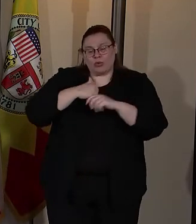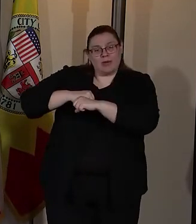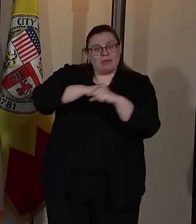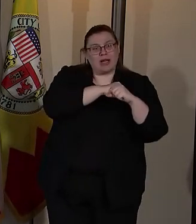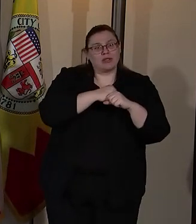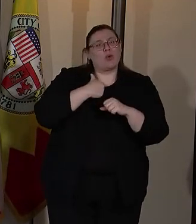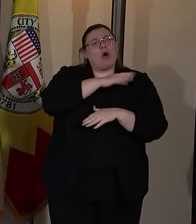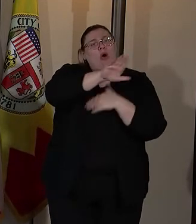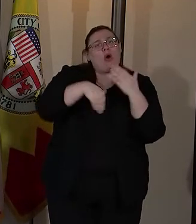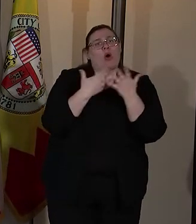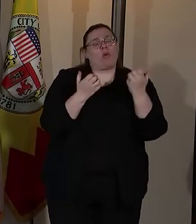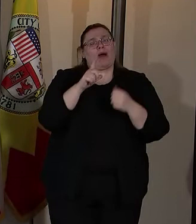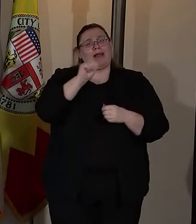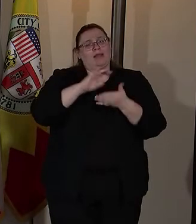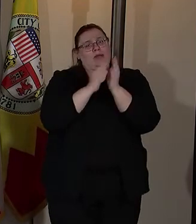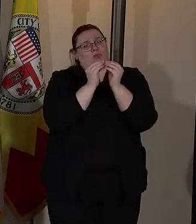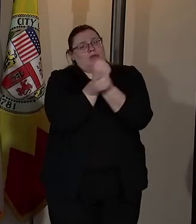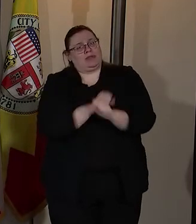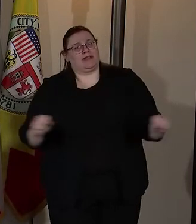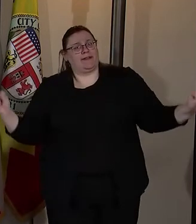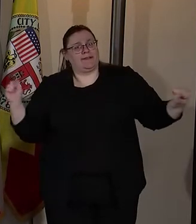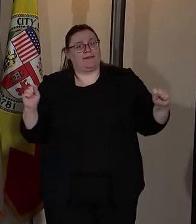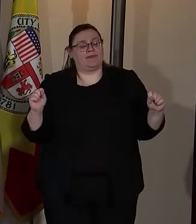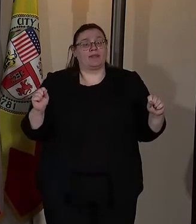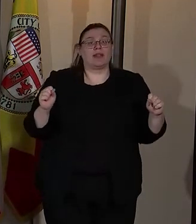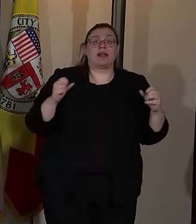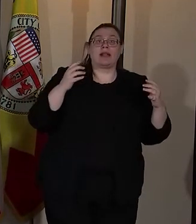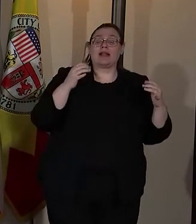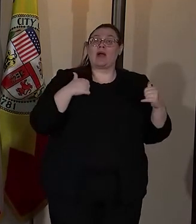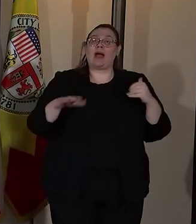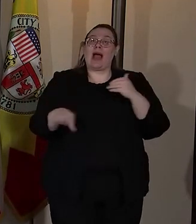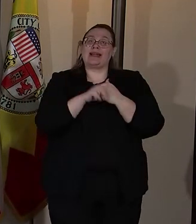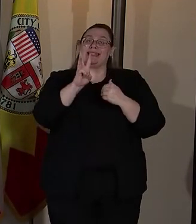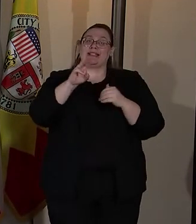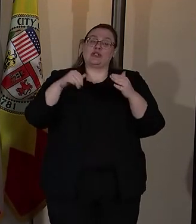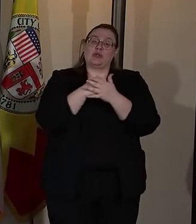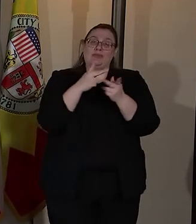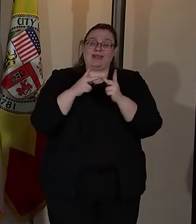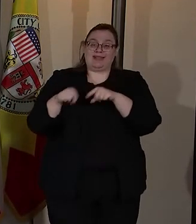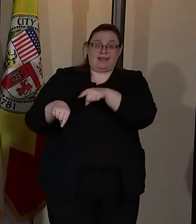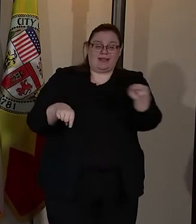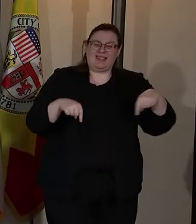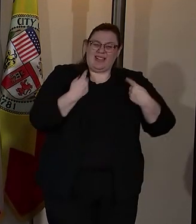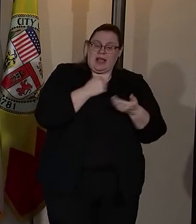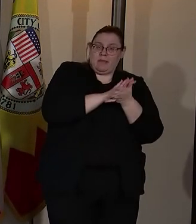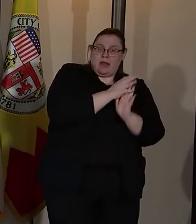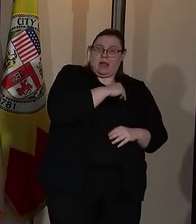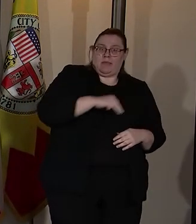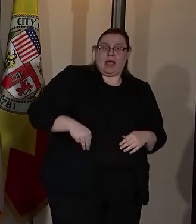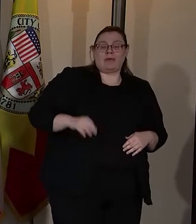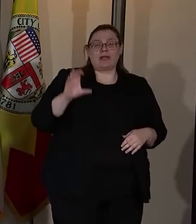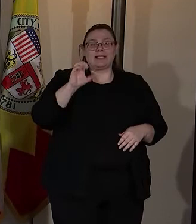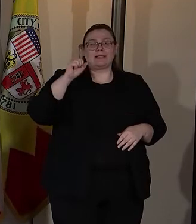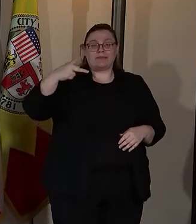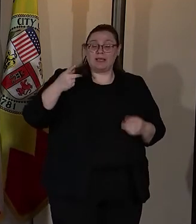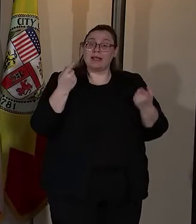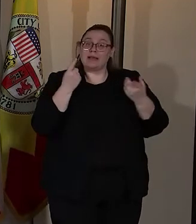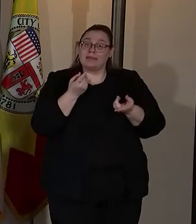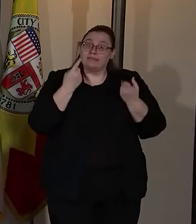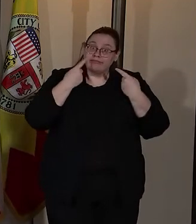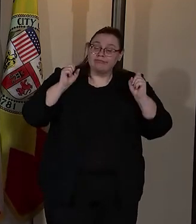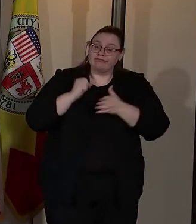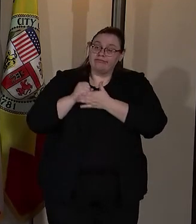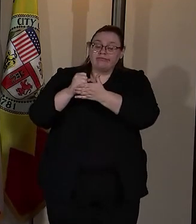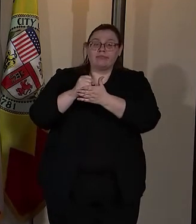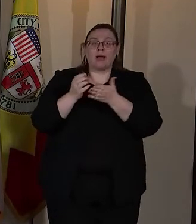safer Los Angeles. Since its expansion to six new sites during my time as your mayor, CSP has delivered that not just to public housing